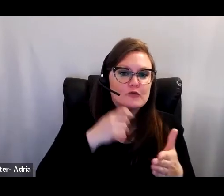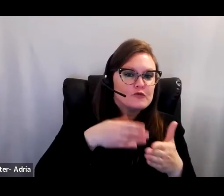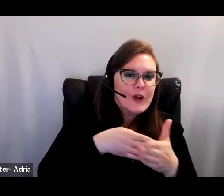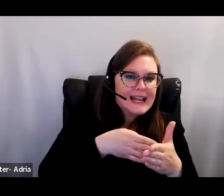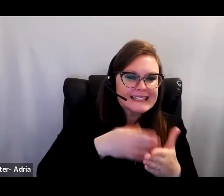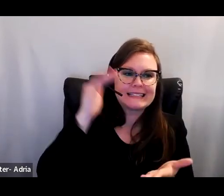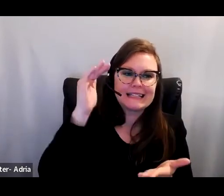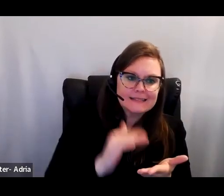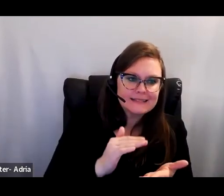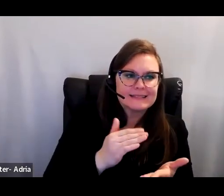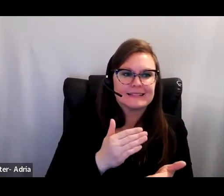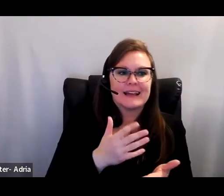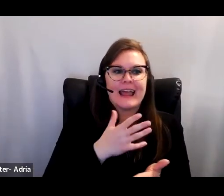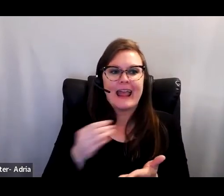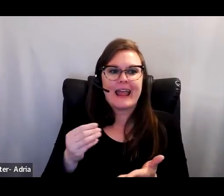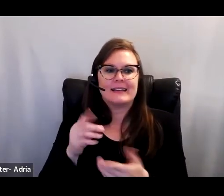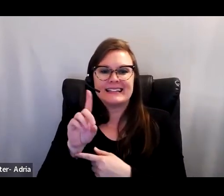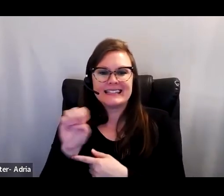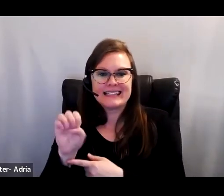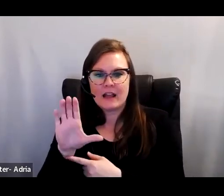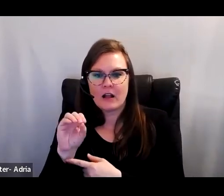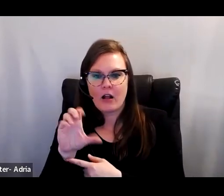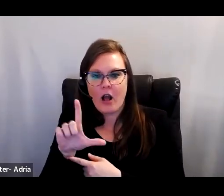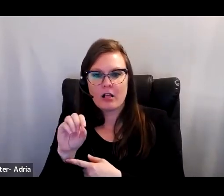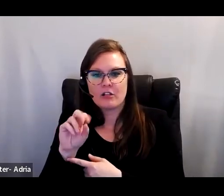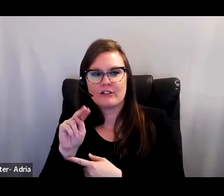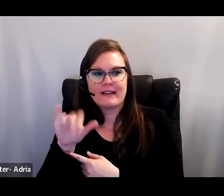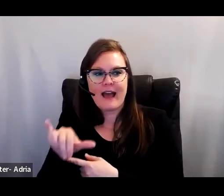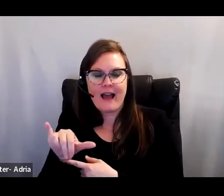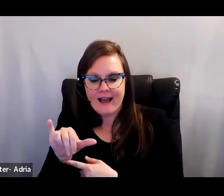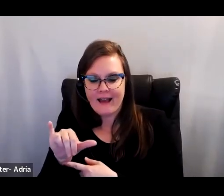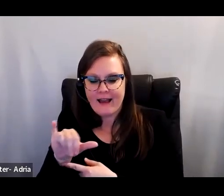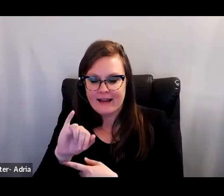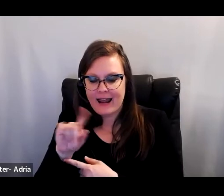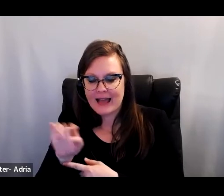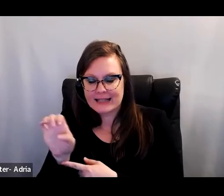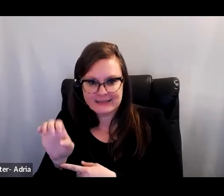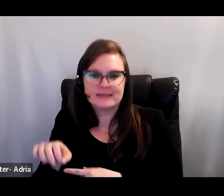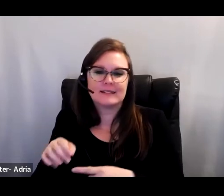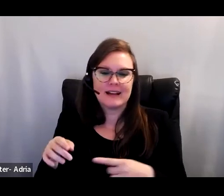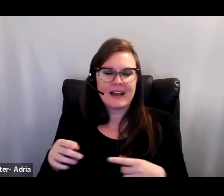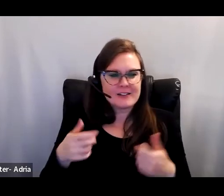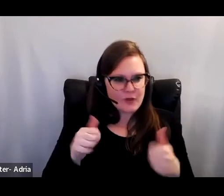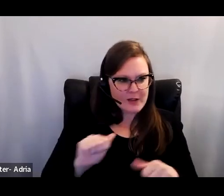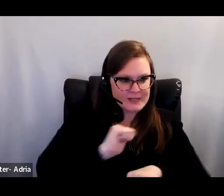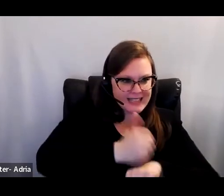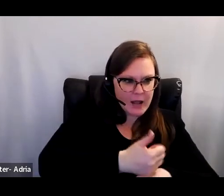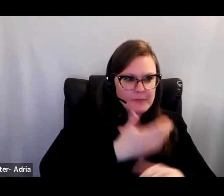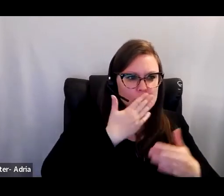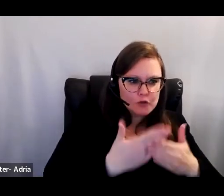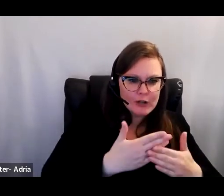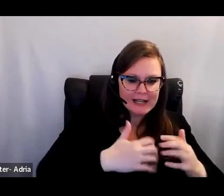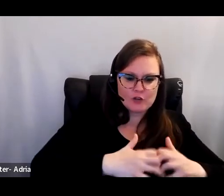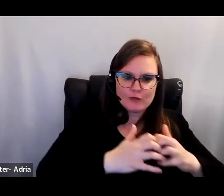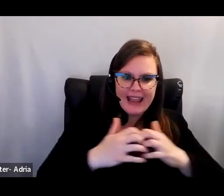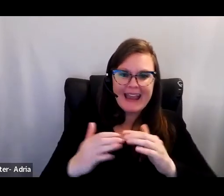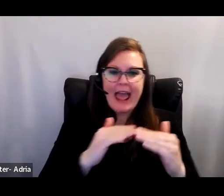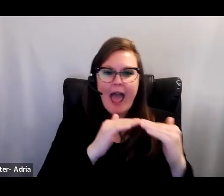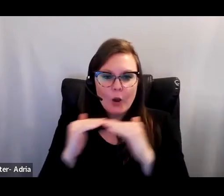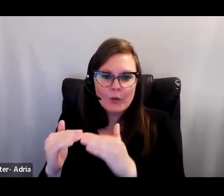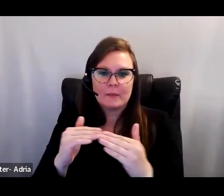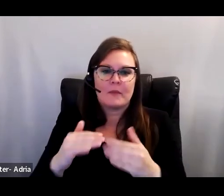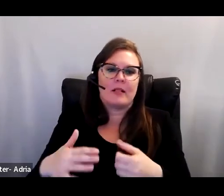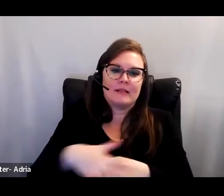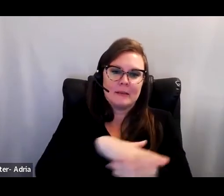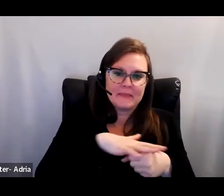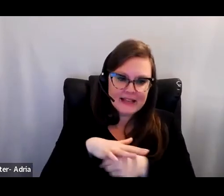While many educational change scholars are deeply concerned about promoting equity, a serious consideration of what it would take to create, scale, and sustain